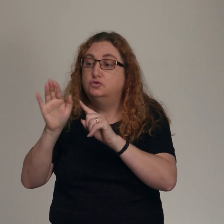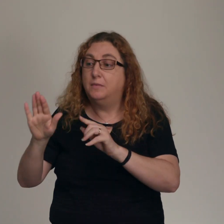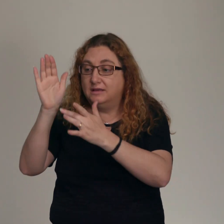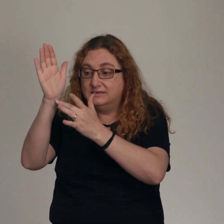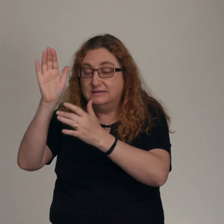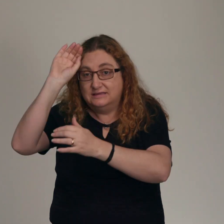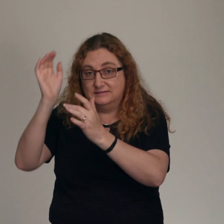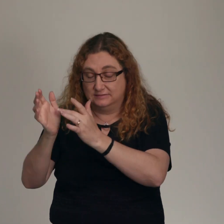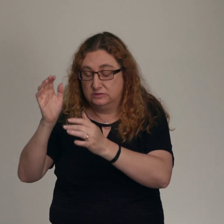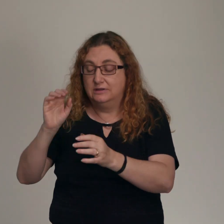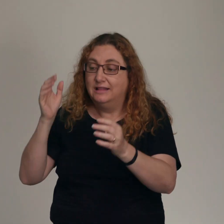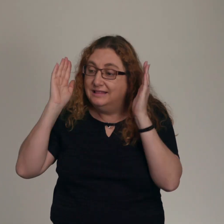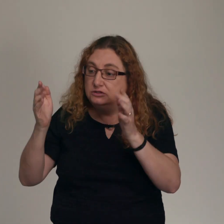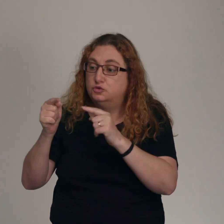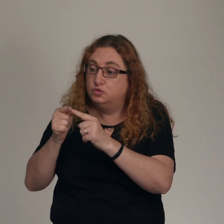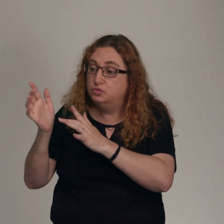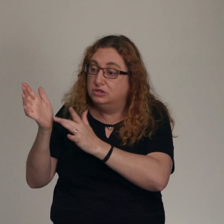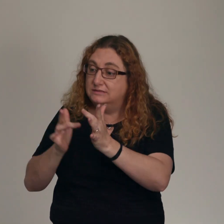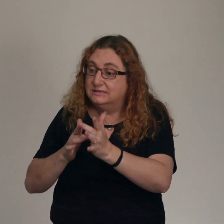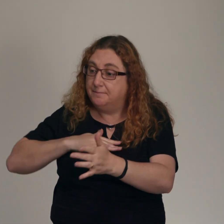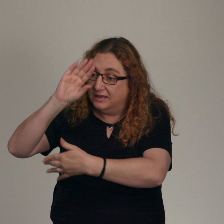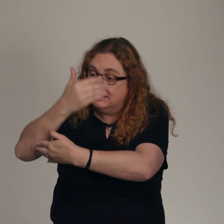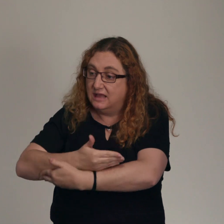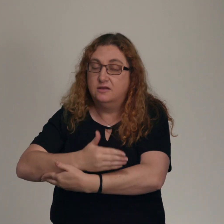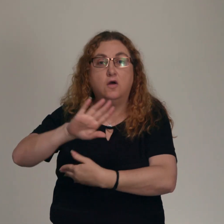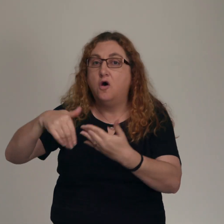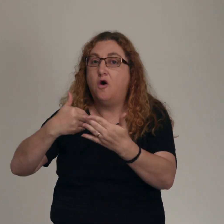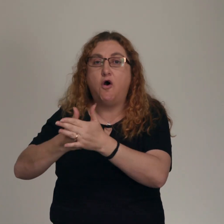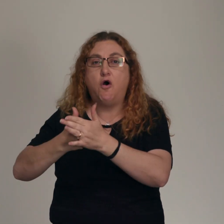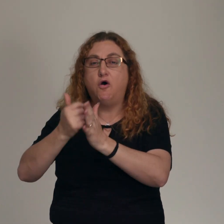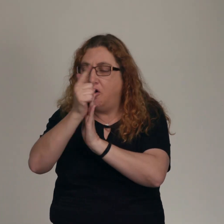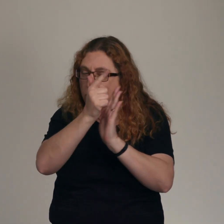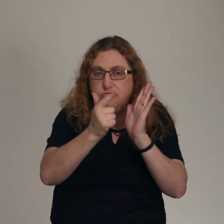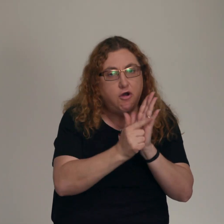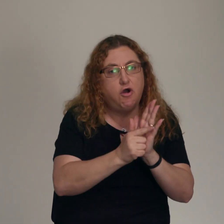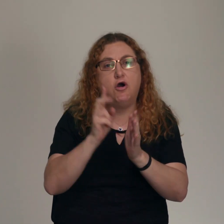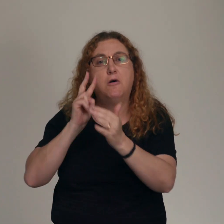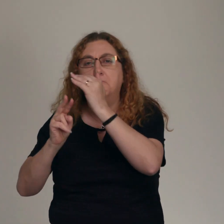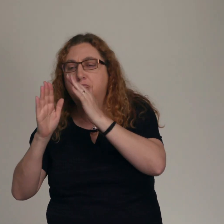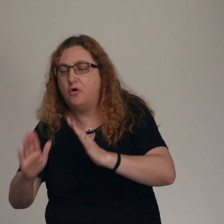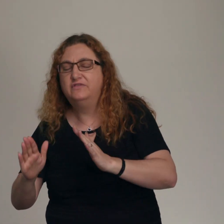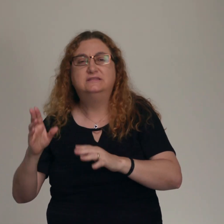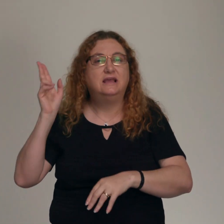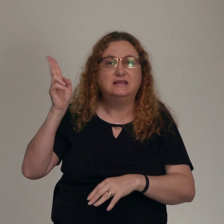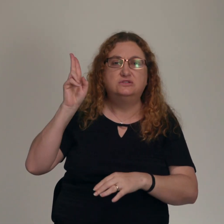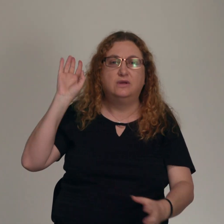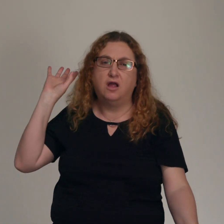on Jesus. The whole law and prophets and history of salvation for God's people